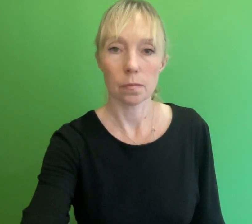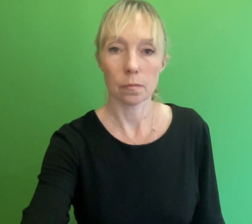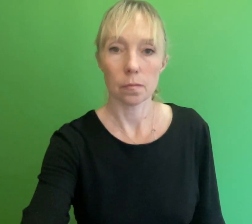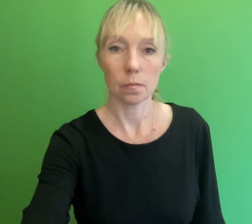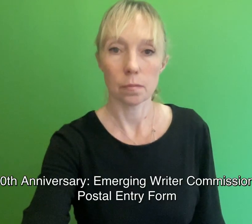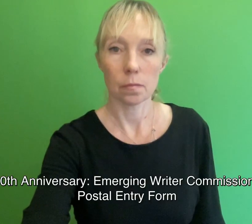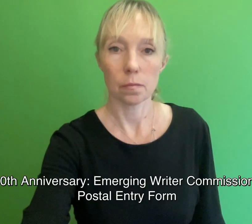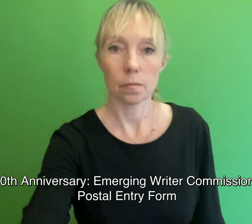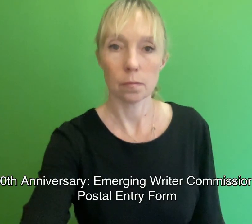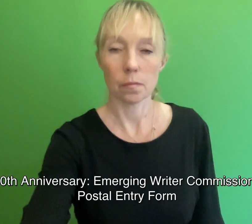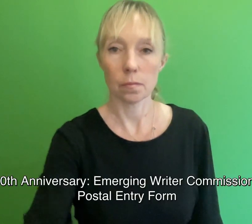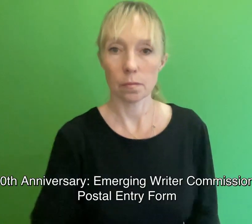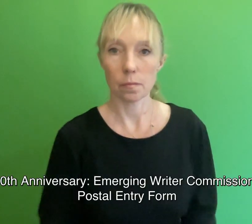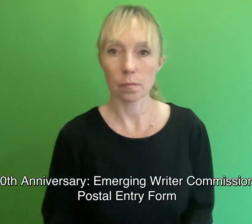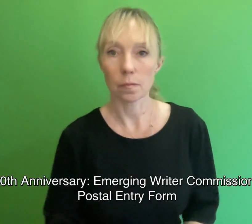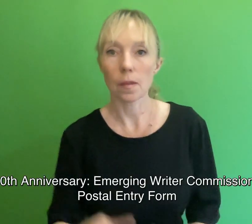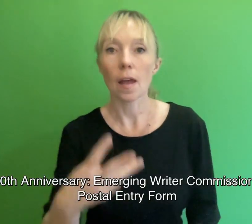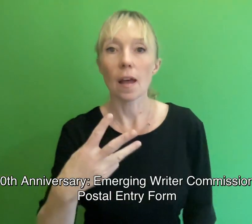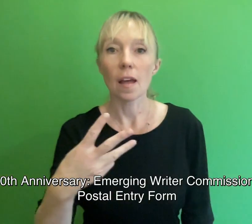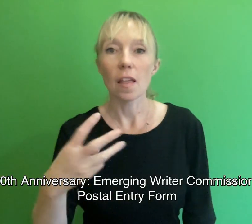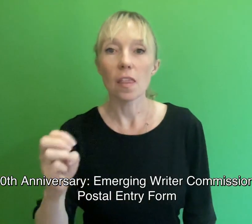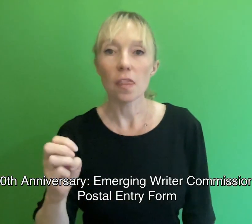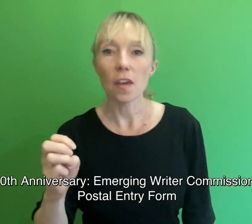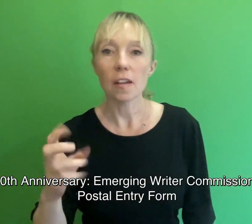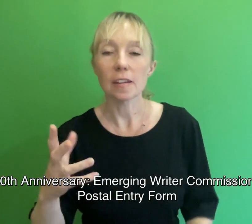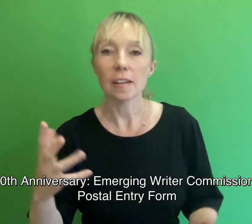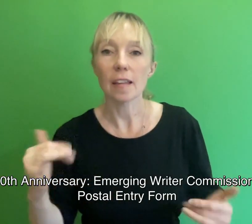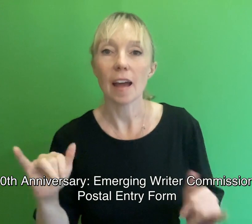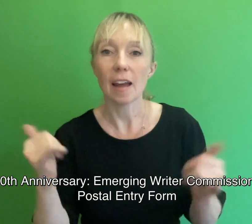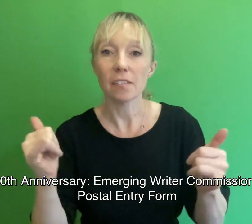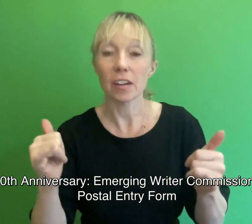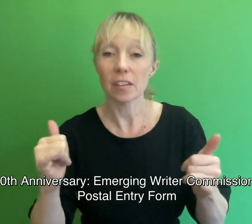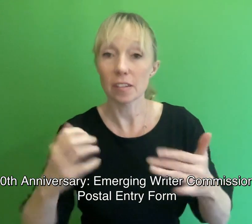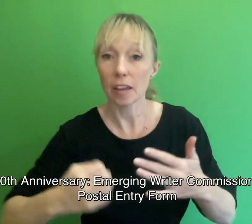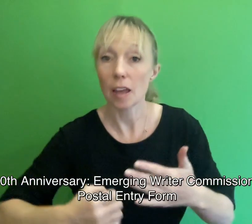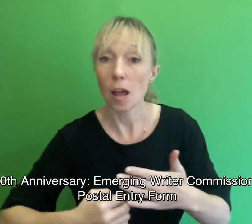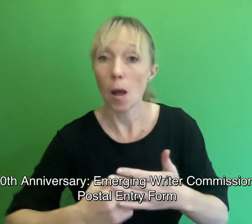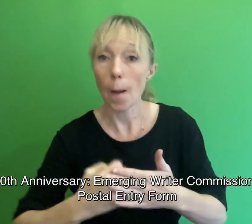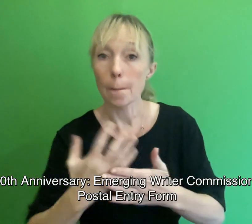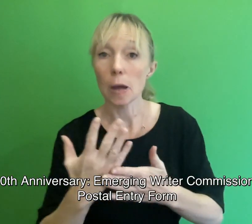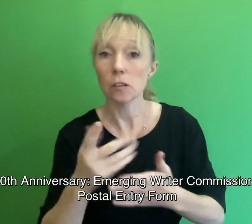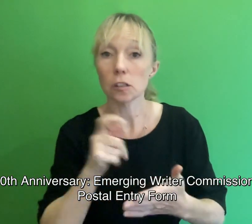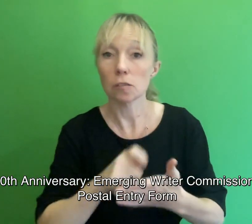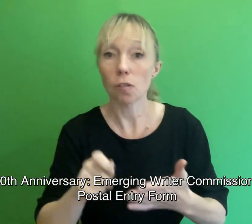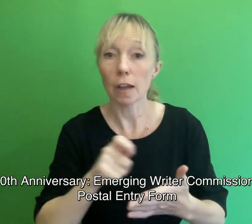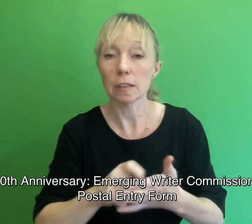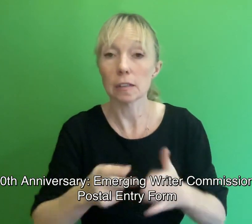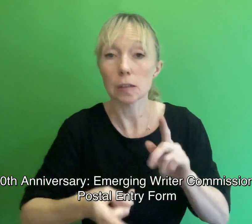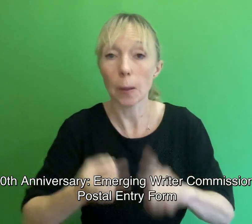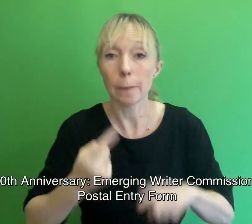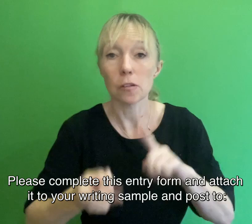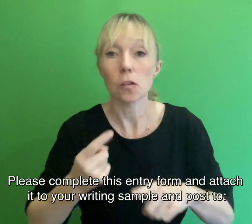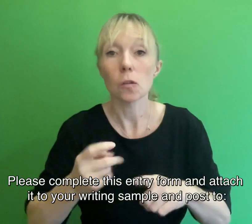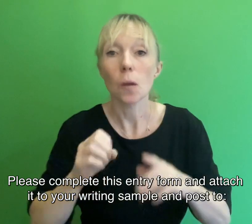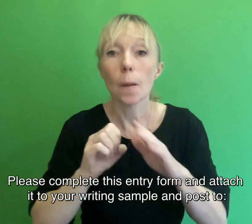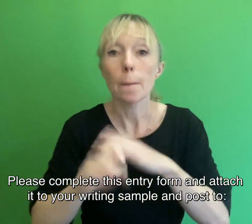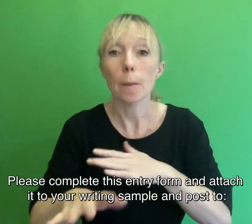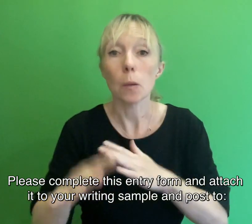30th Anniversary Emerging Writer Commissions Postal Entry Form Please complete this entry